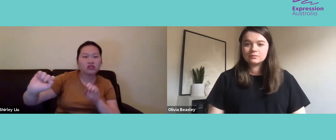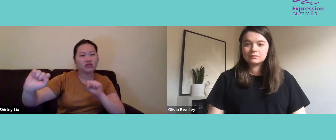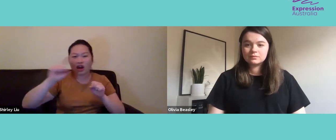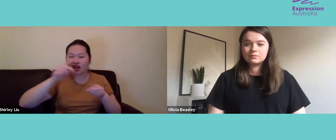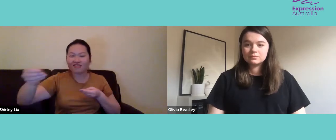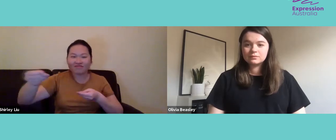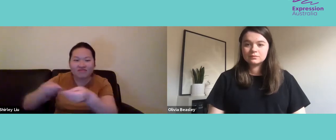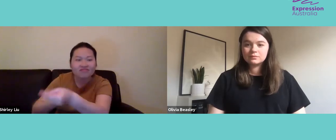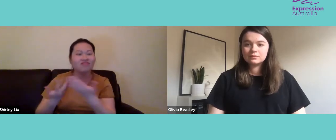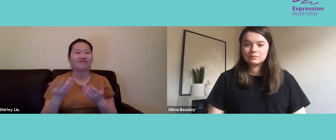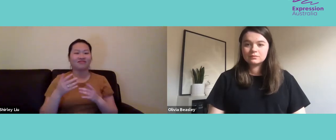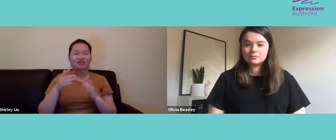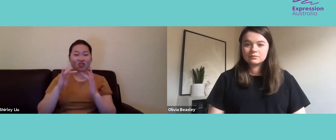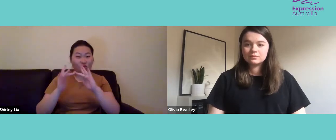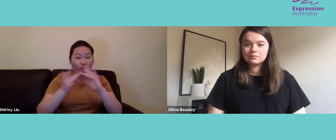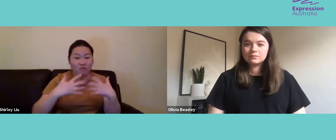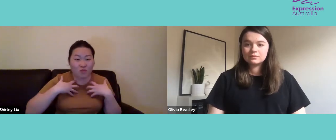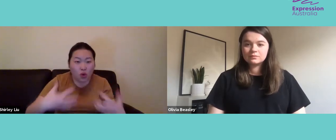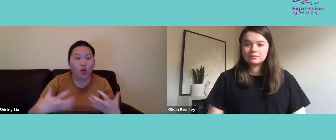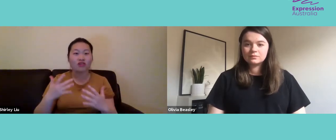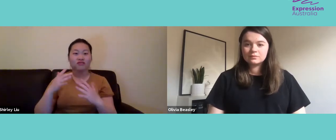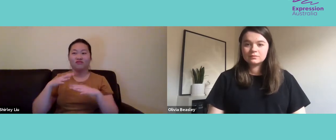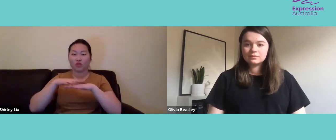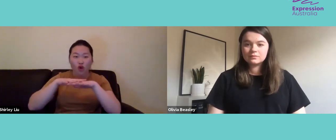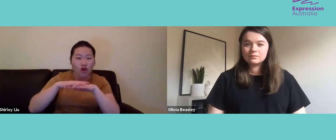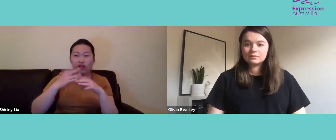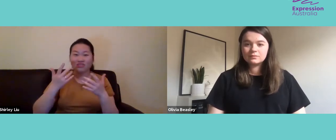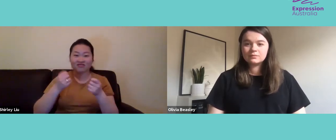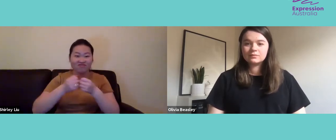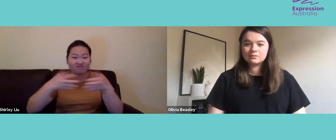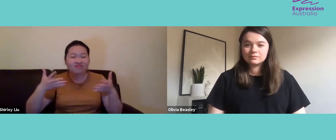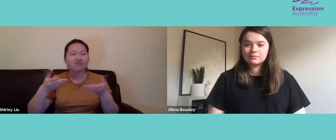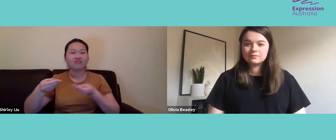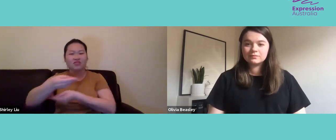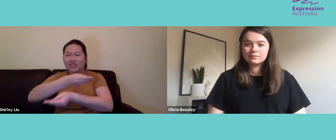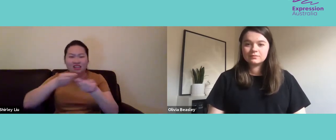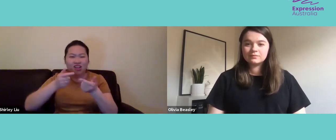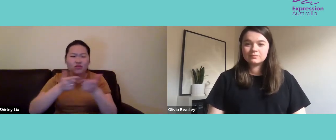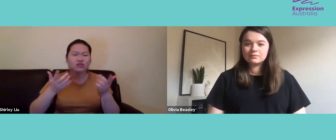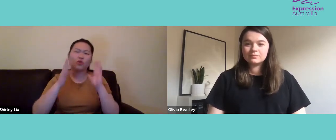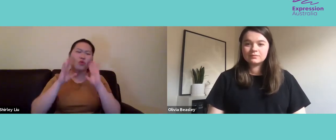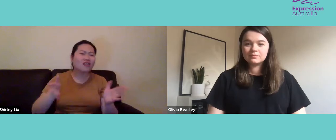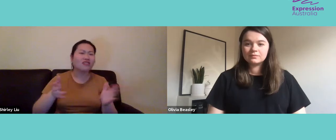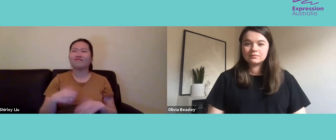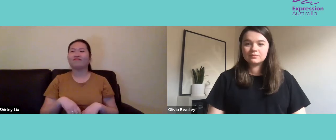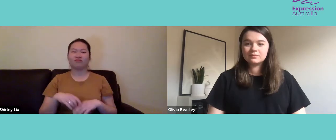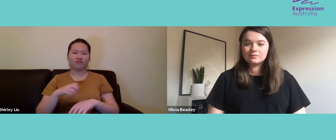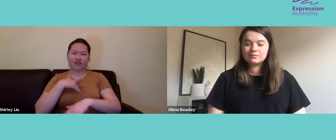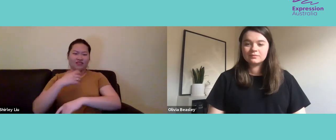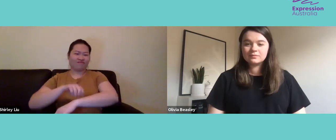advanced in some areas of our accessibility and that other areas around the world have different ideas about how to do